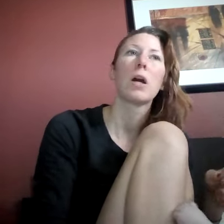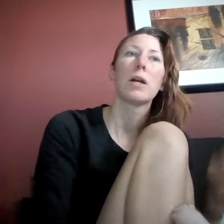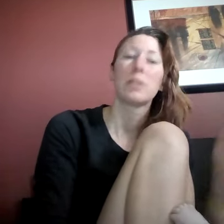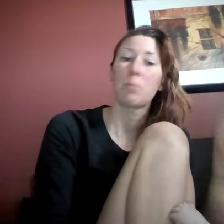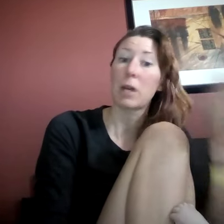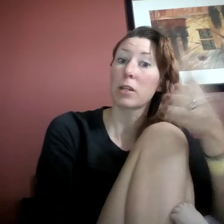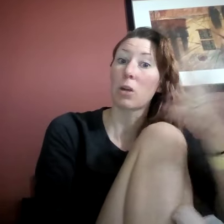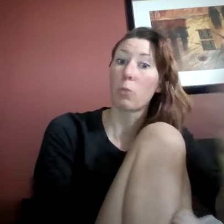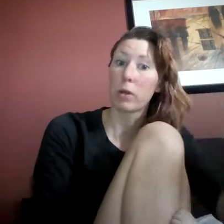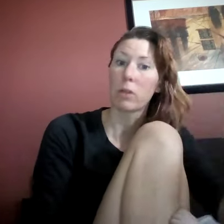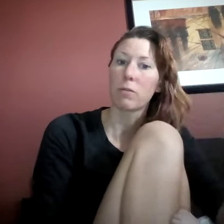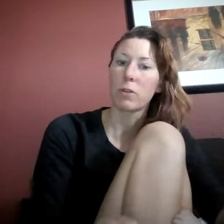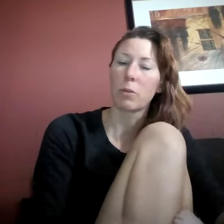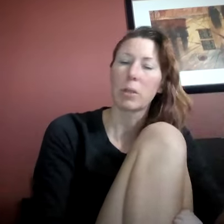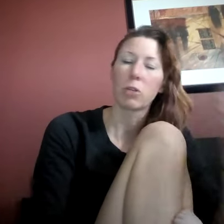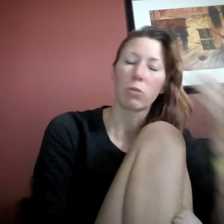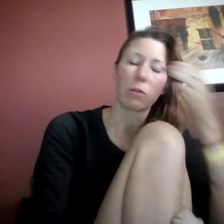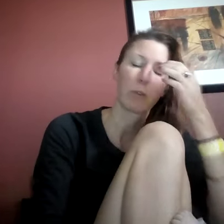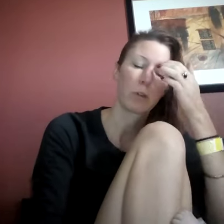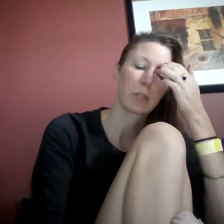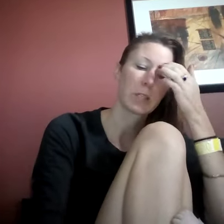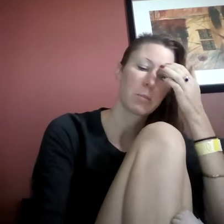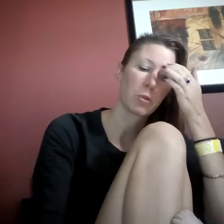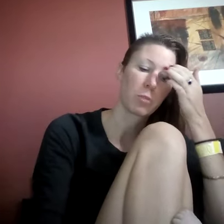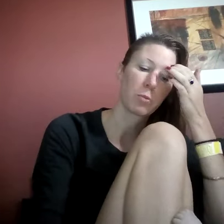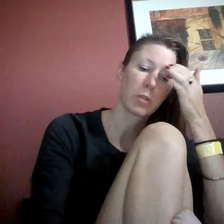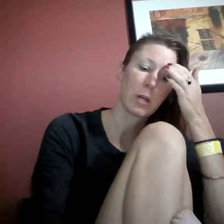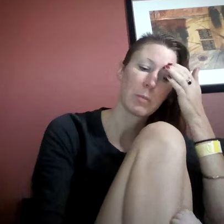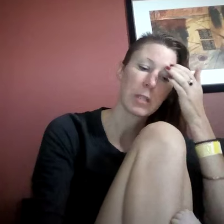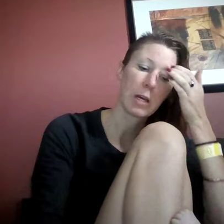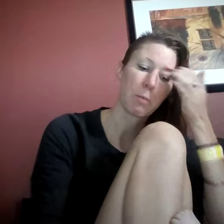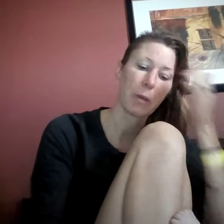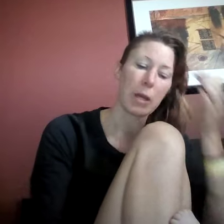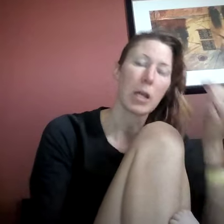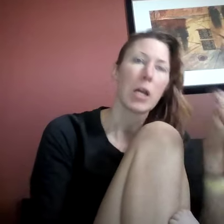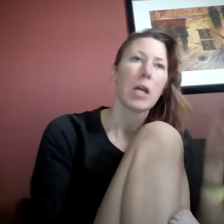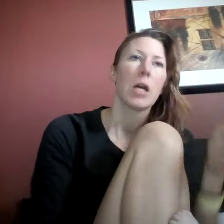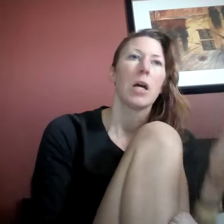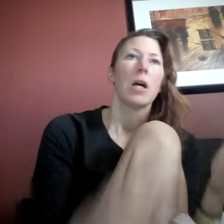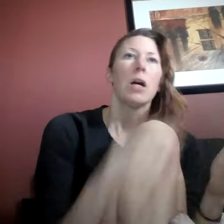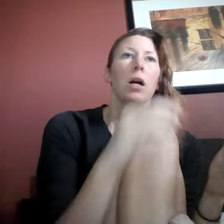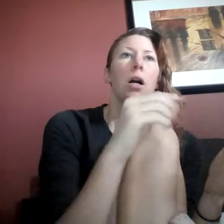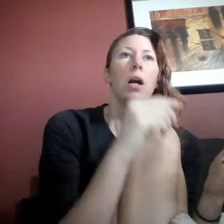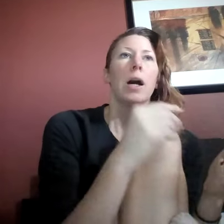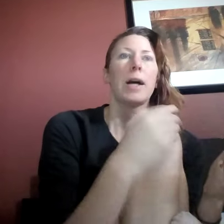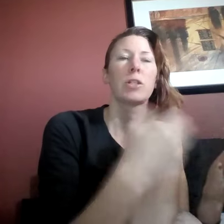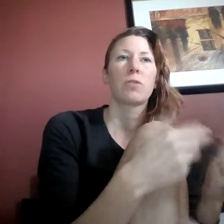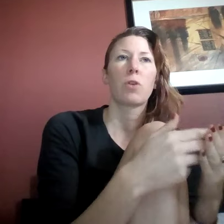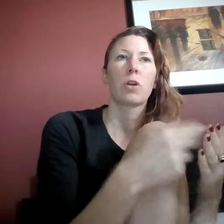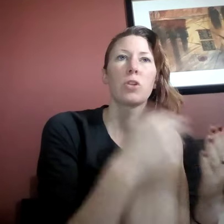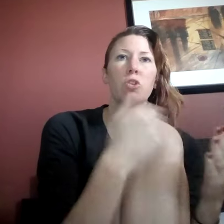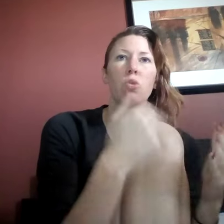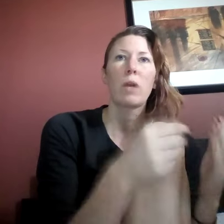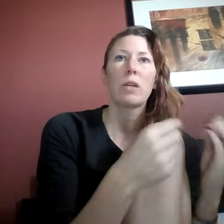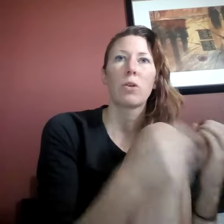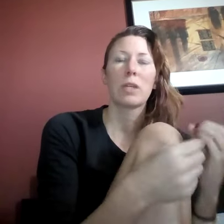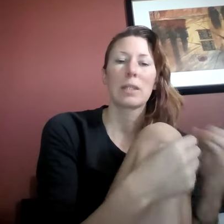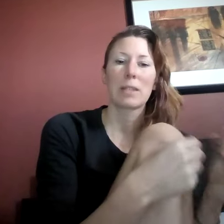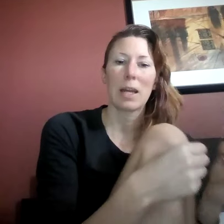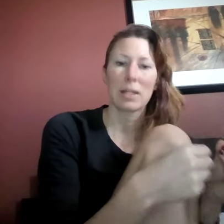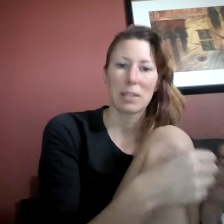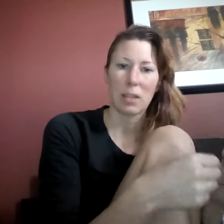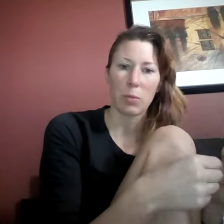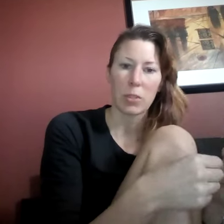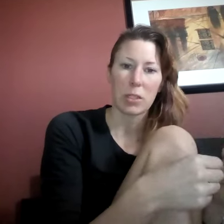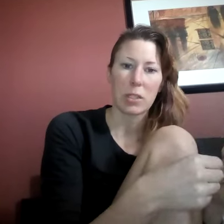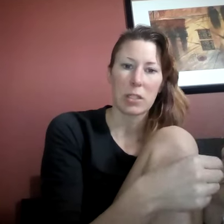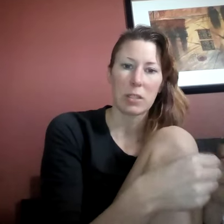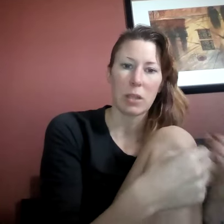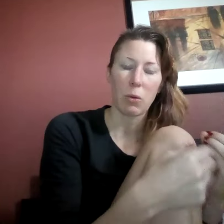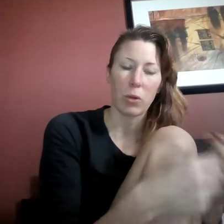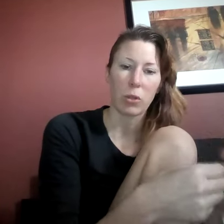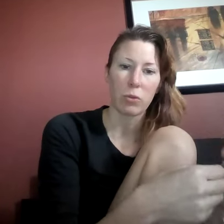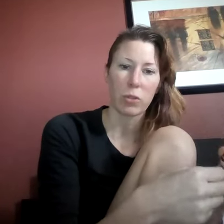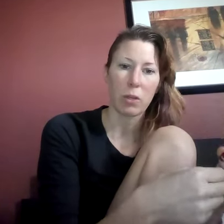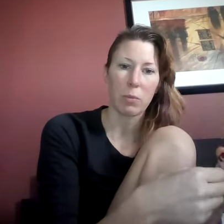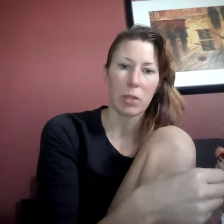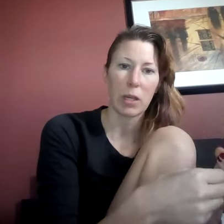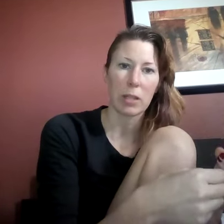depending on where you're filming. You would have heard this multiple times now, but as far as do I know the exact substances that were used on me as